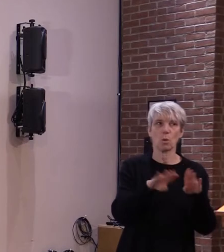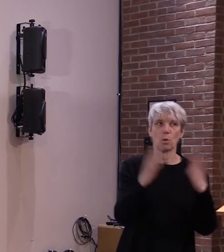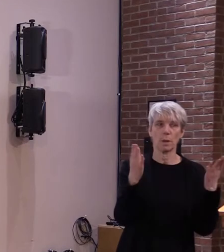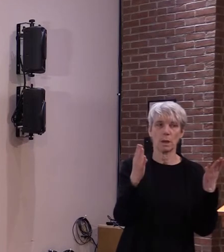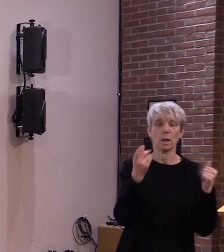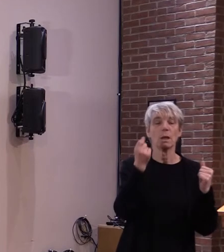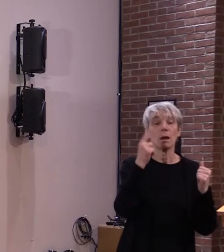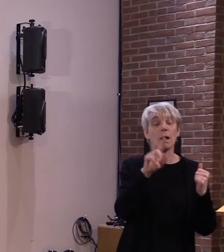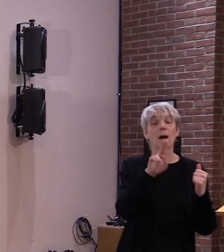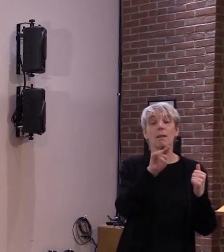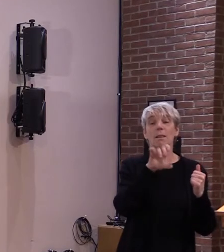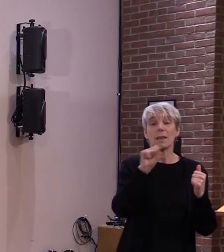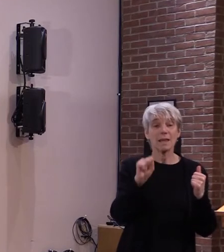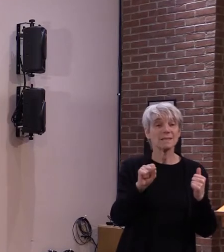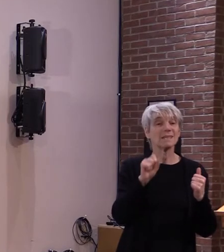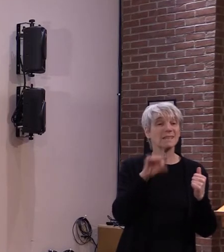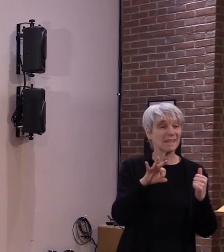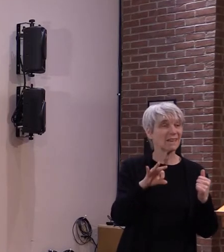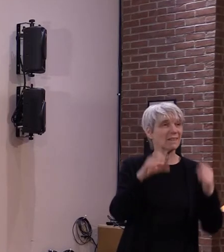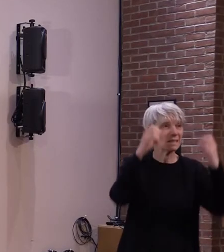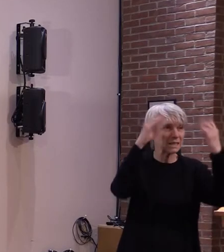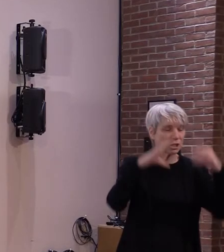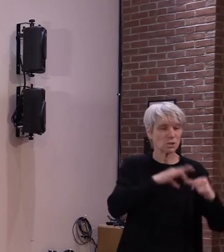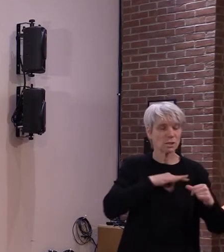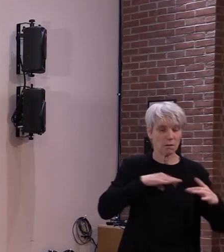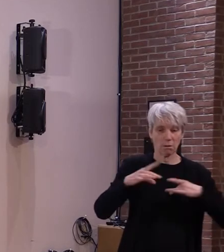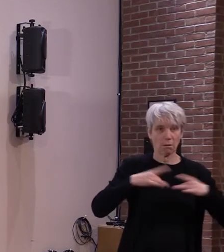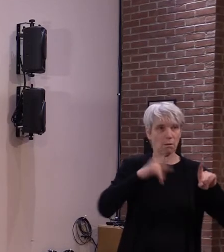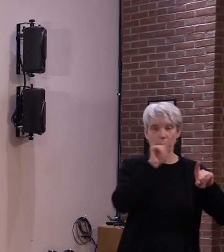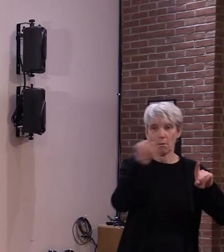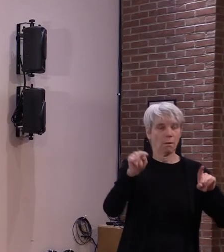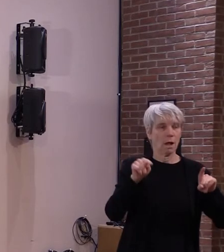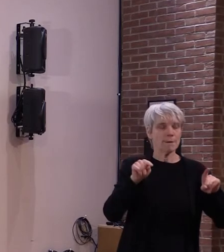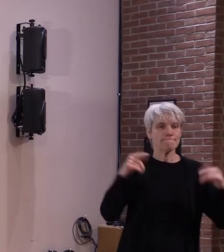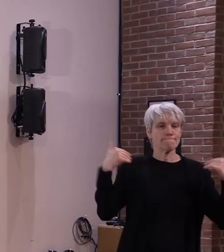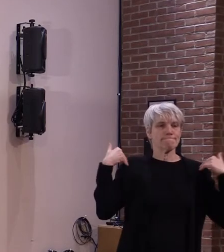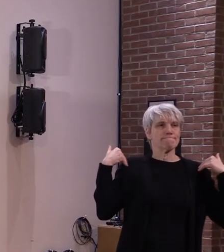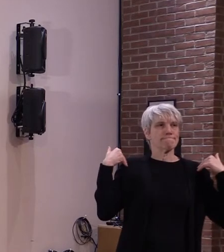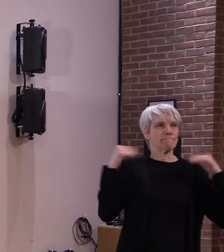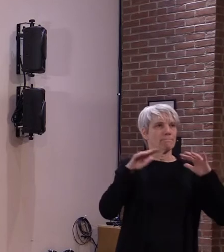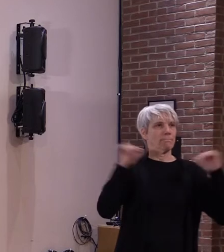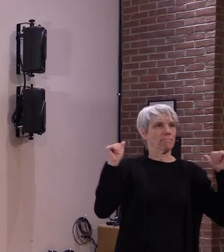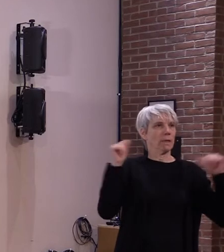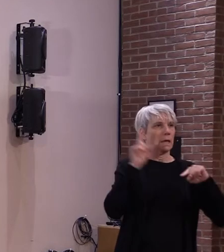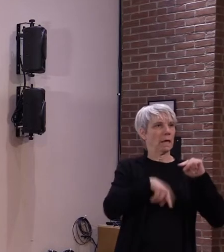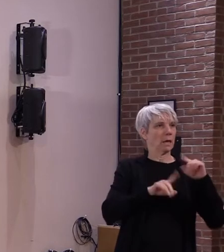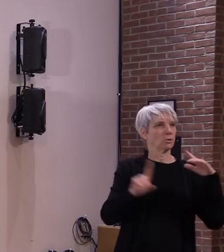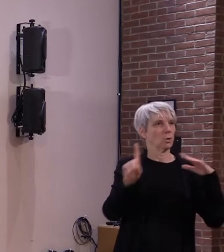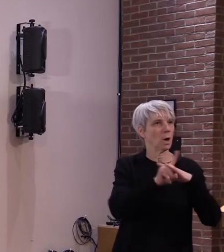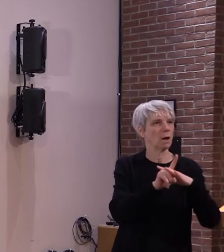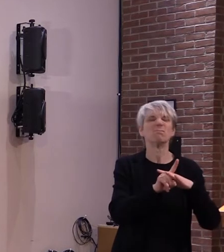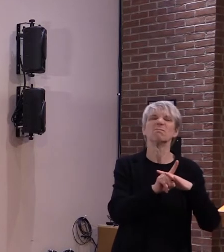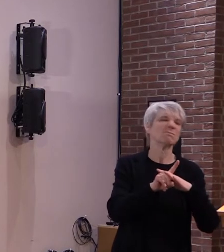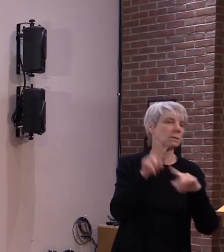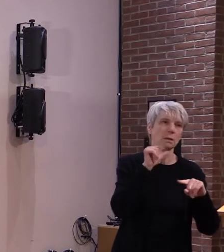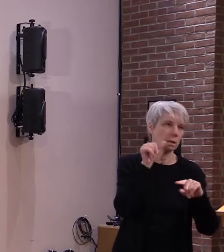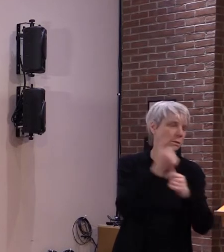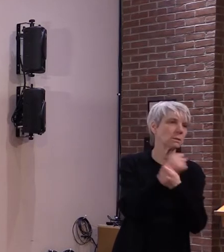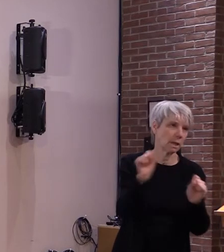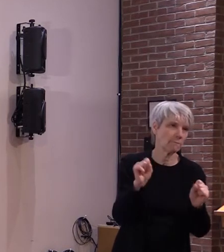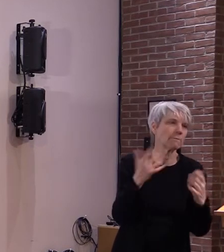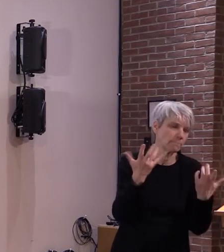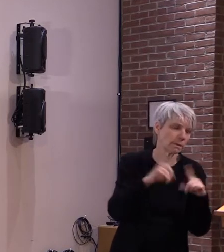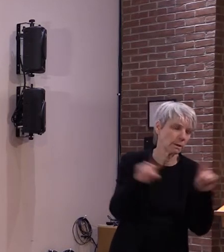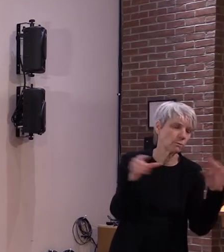related to the virus we get questions about um municipal offices